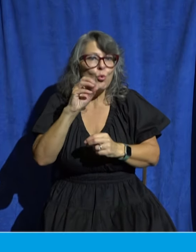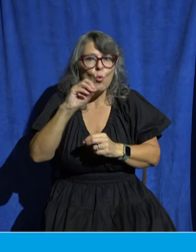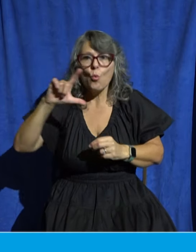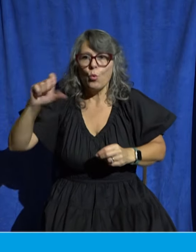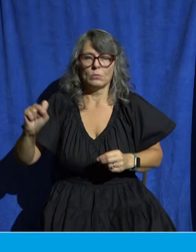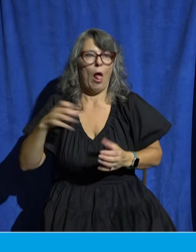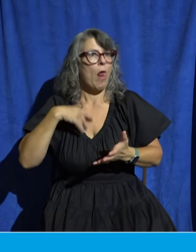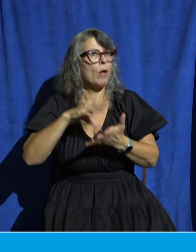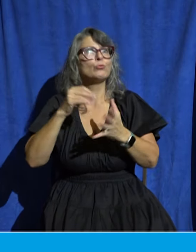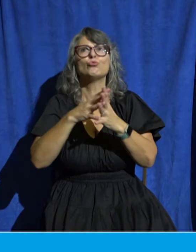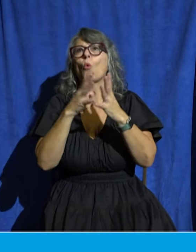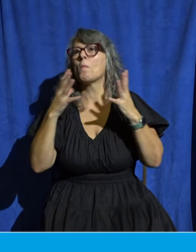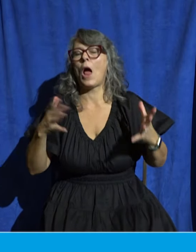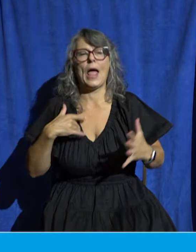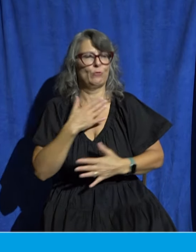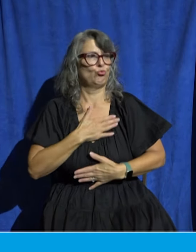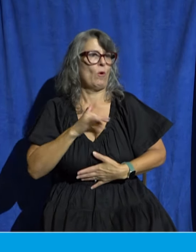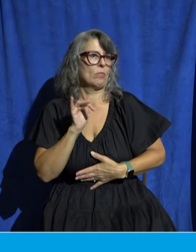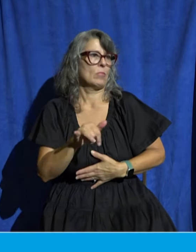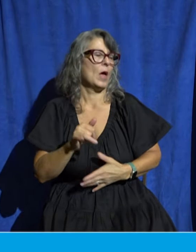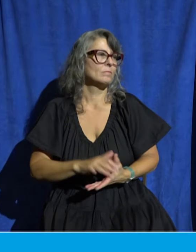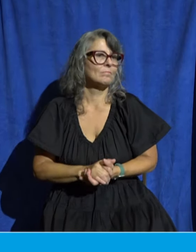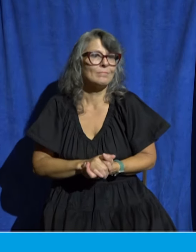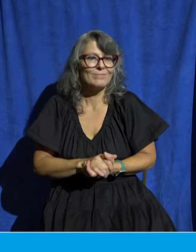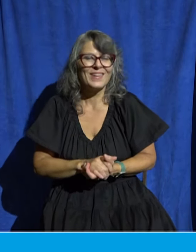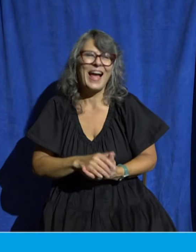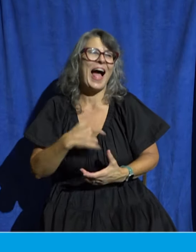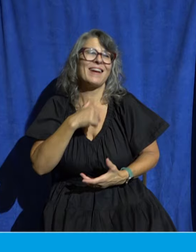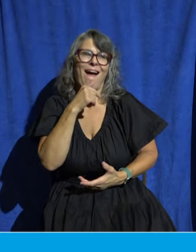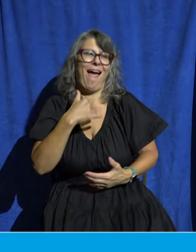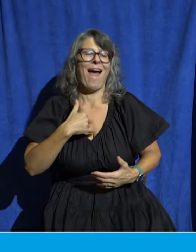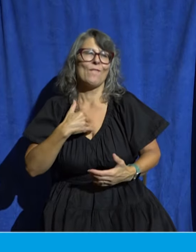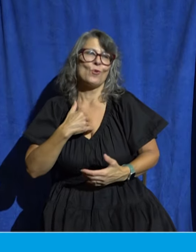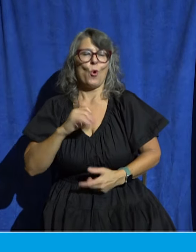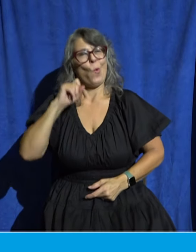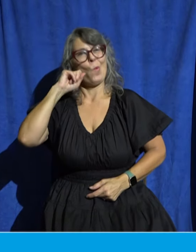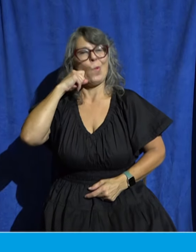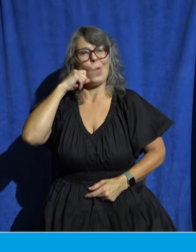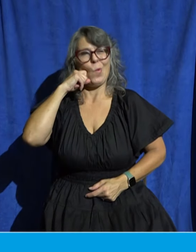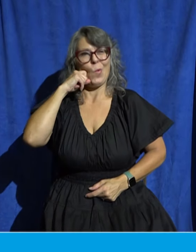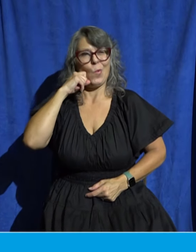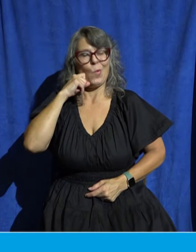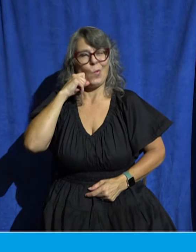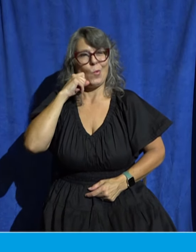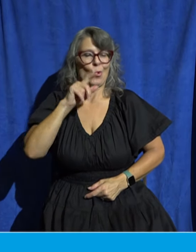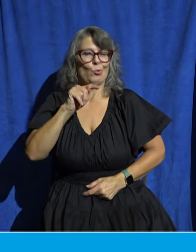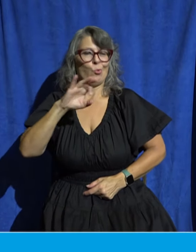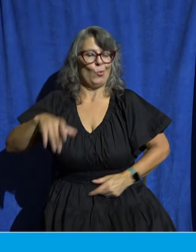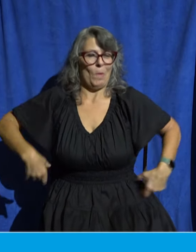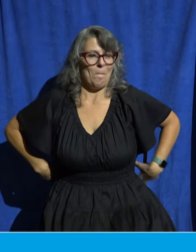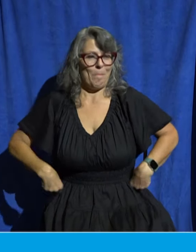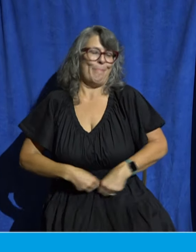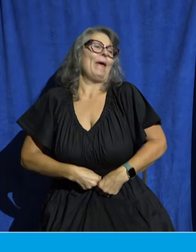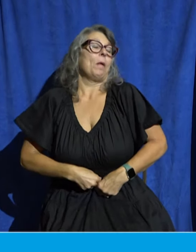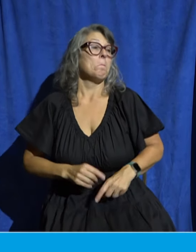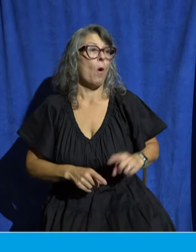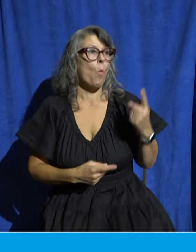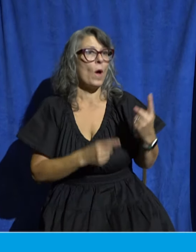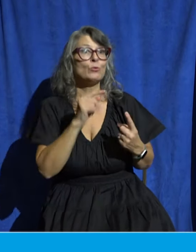enjoyed it. I didn't have one of those cool tool belts yet. But one of the tools that I learned how to use when you were there was this guy. Something you use